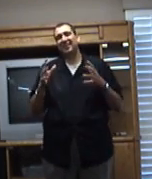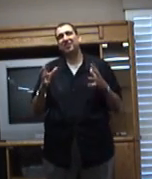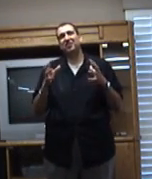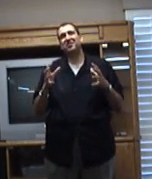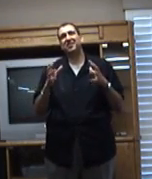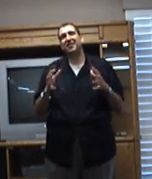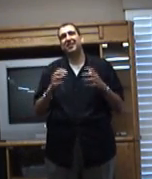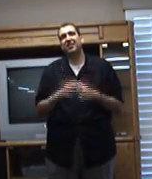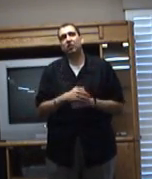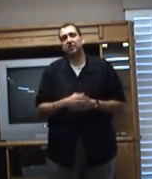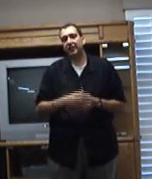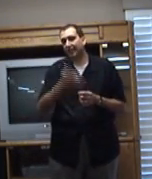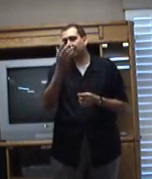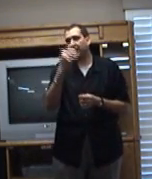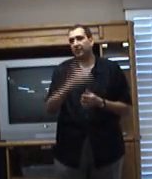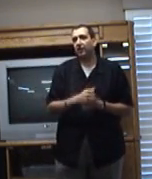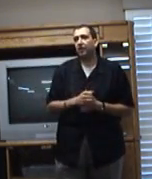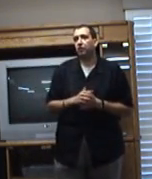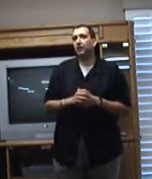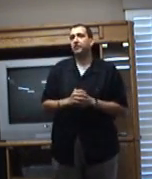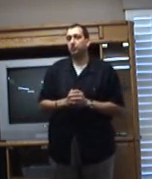You just, you know, it's like I explained to Dr. Rutledge,